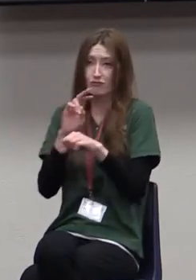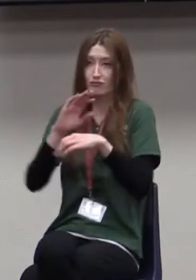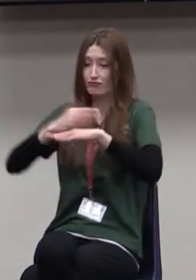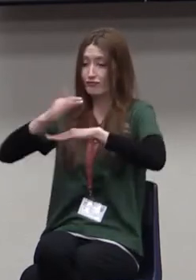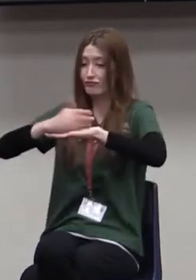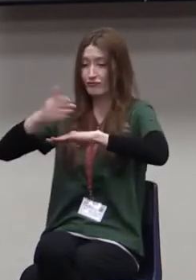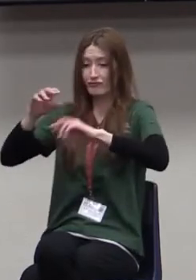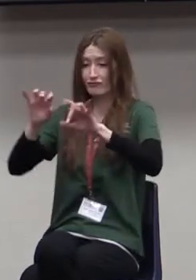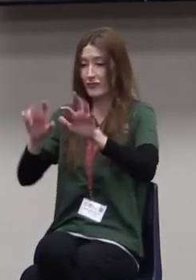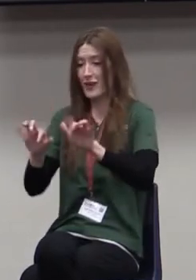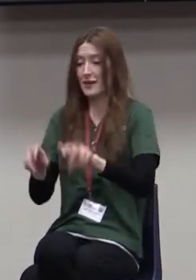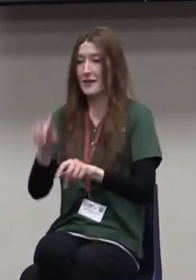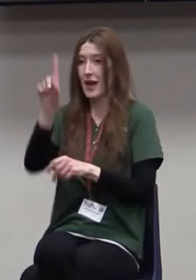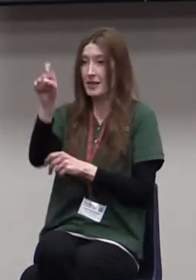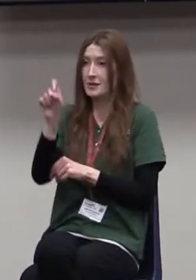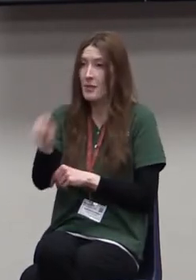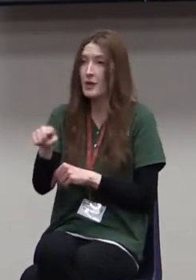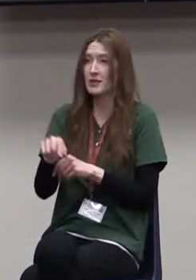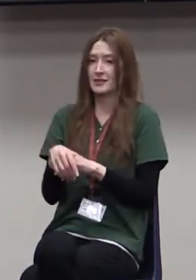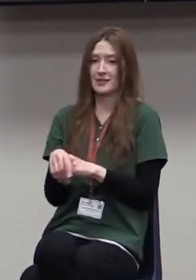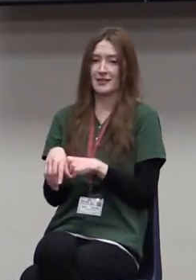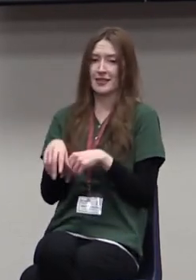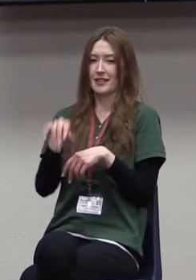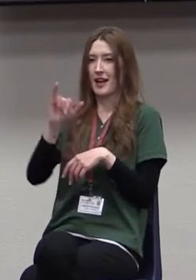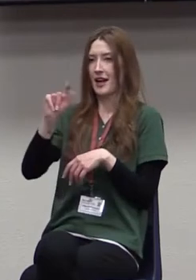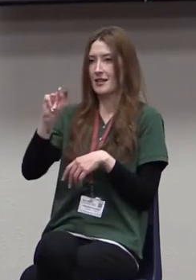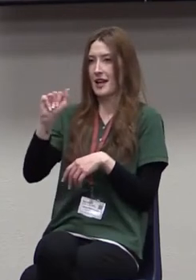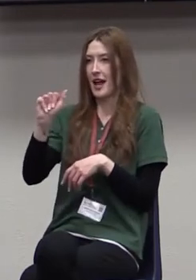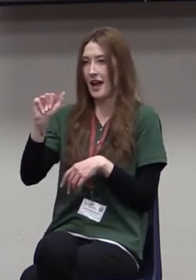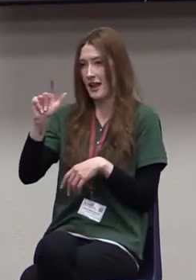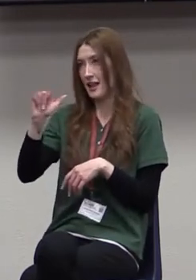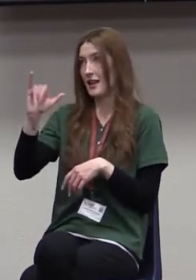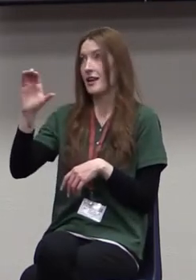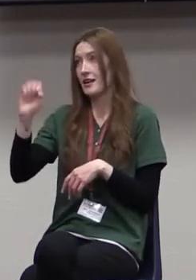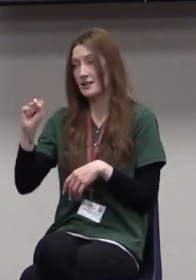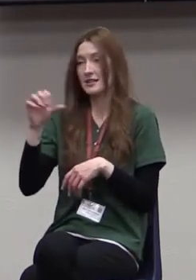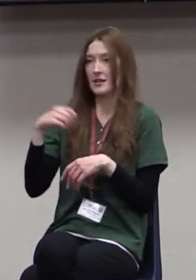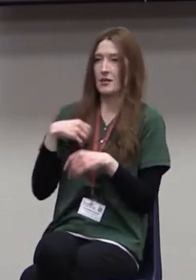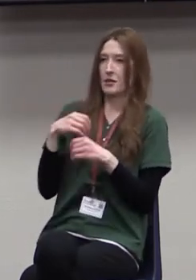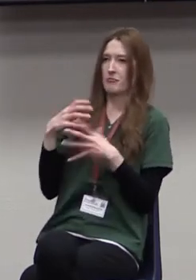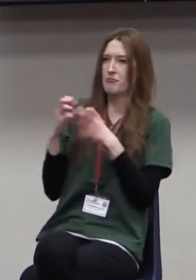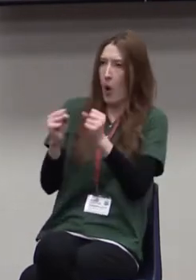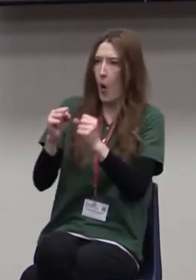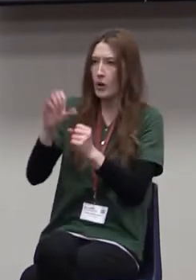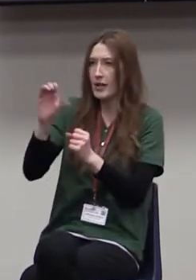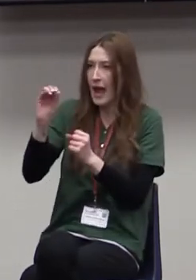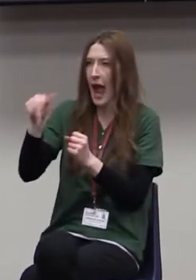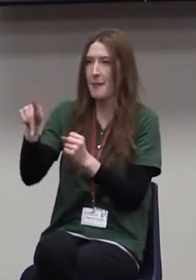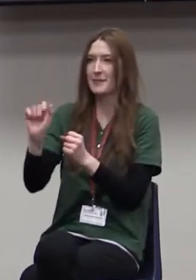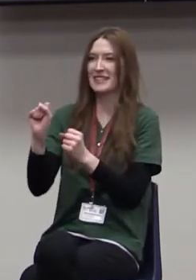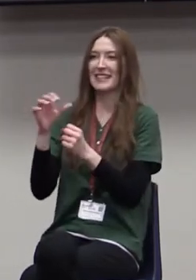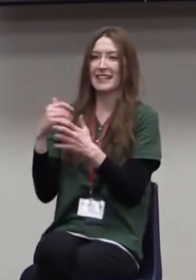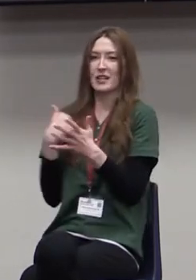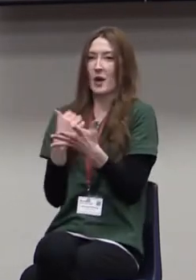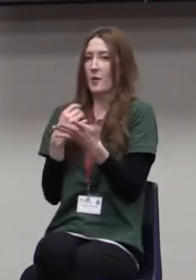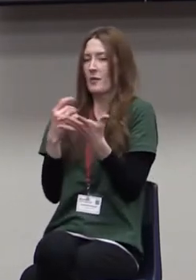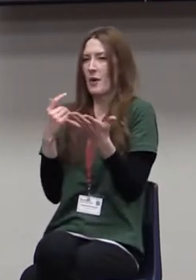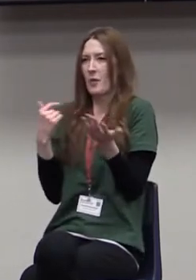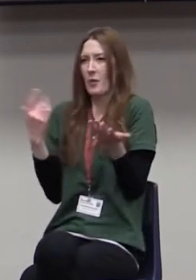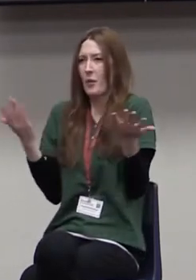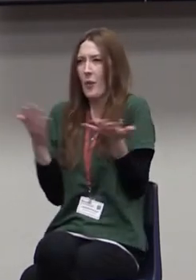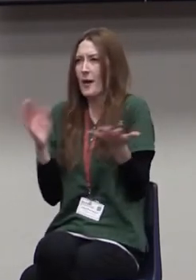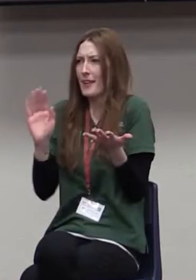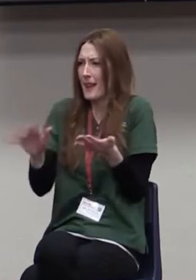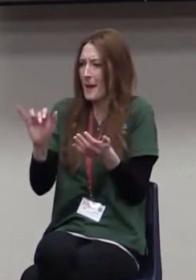exclamation points and italics and bold cap. And we're trying to emphasize, do you know what the other person is thinking when they read that?